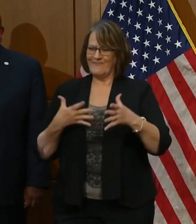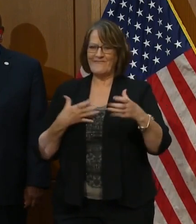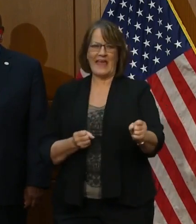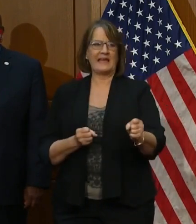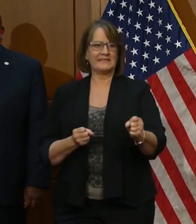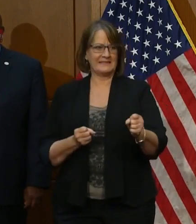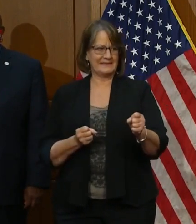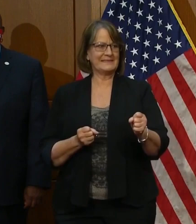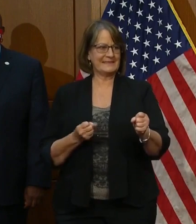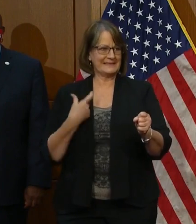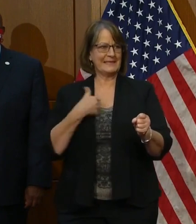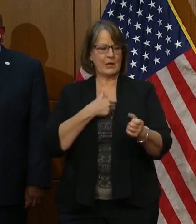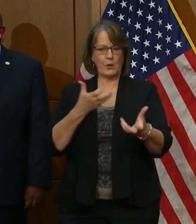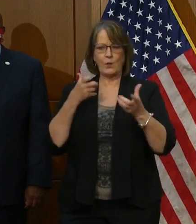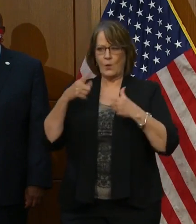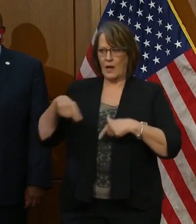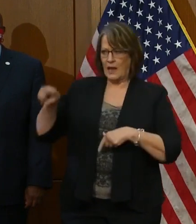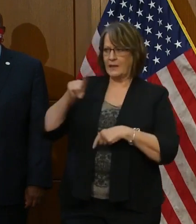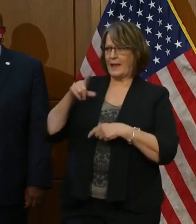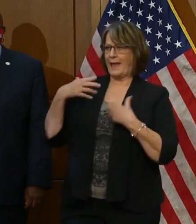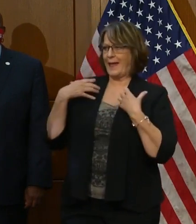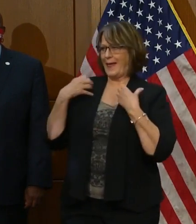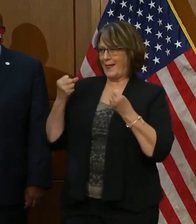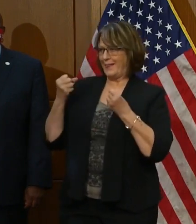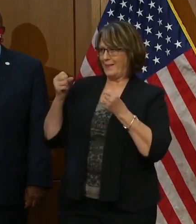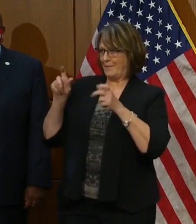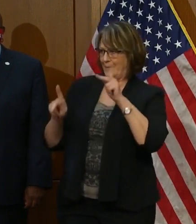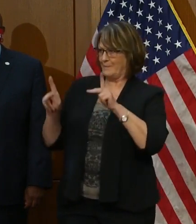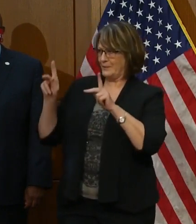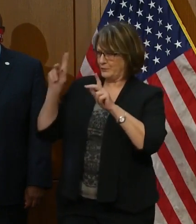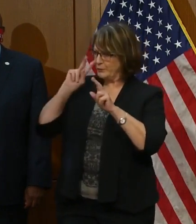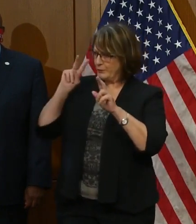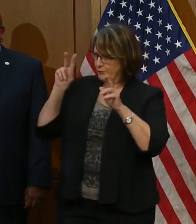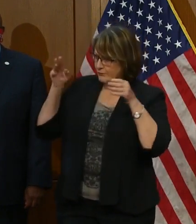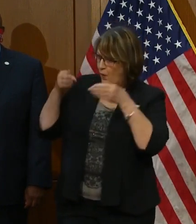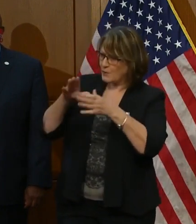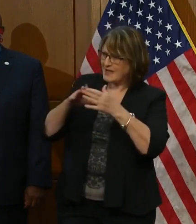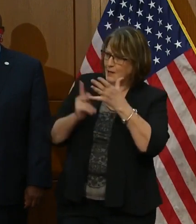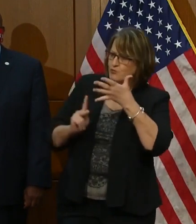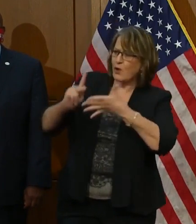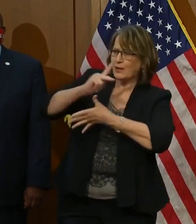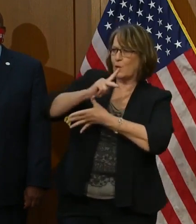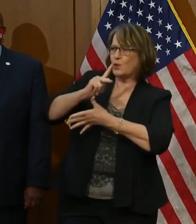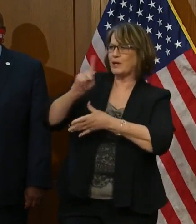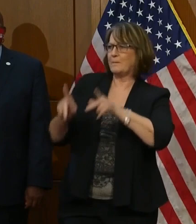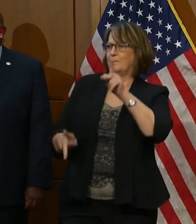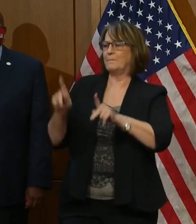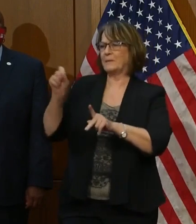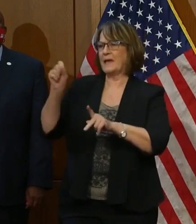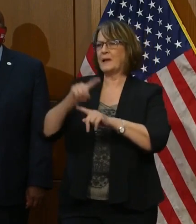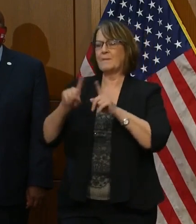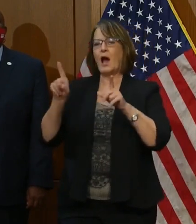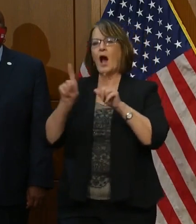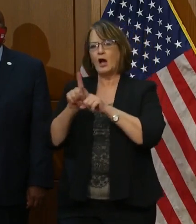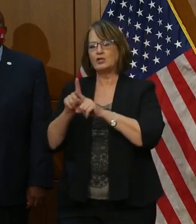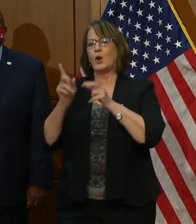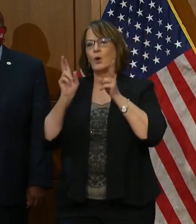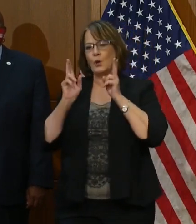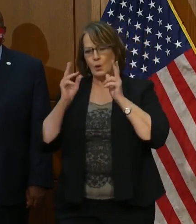We want them to focus on priority populations, but we also want vaccines in arms.